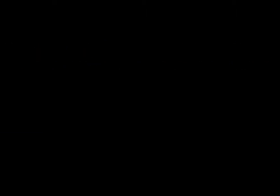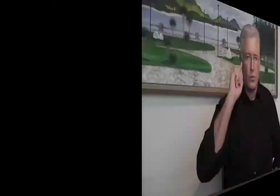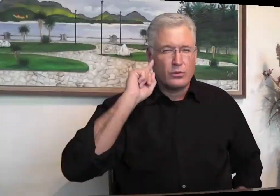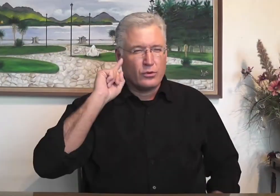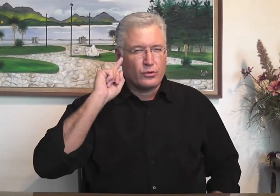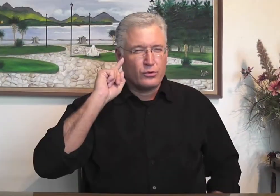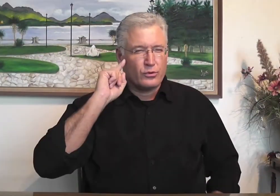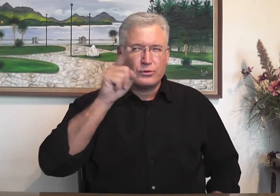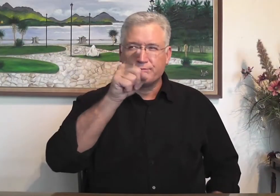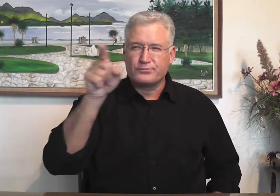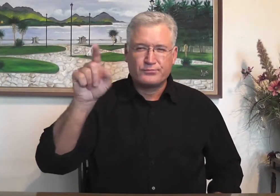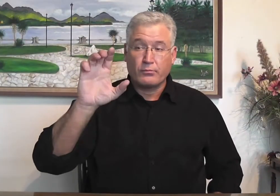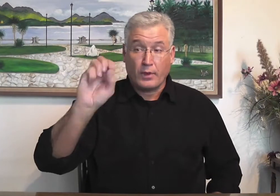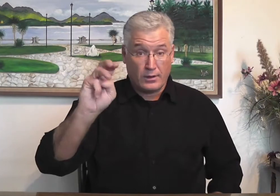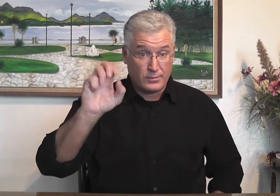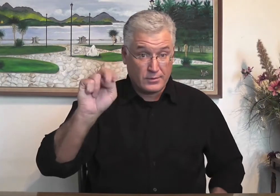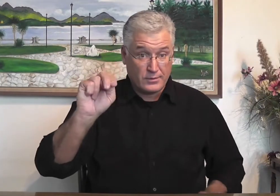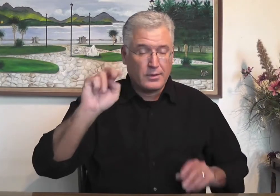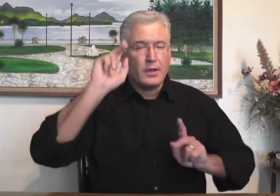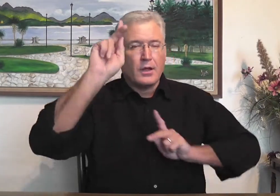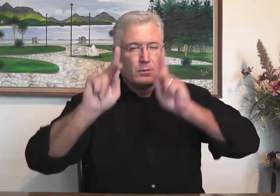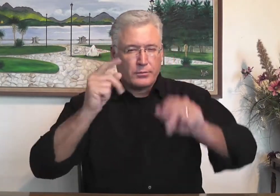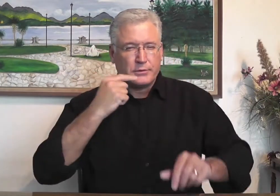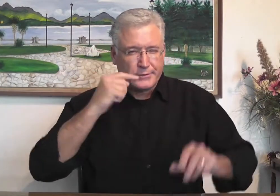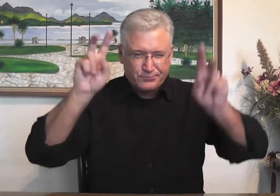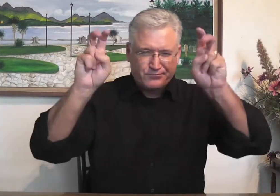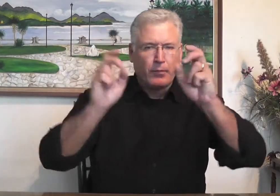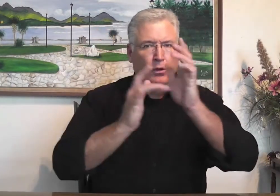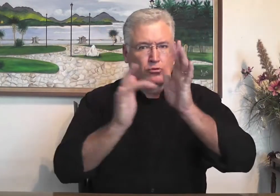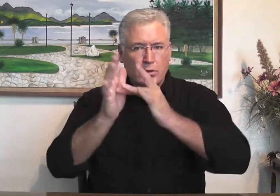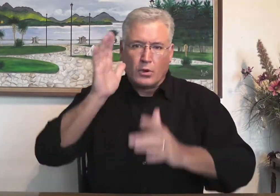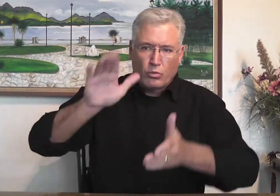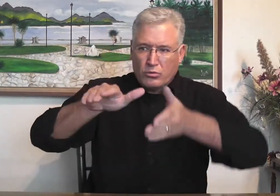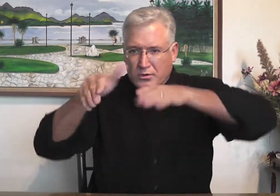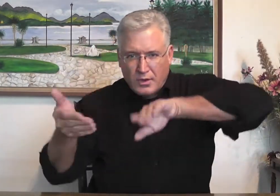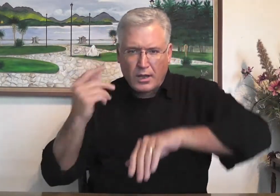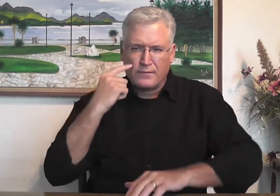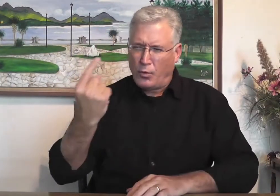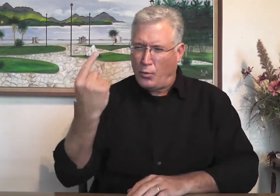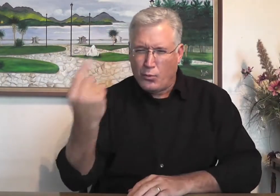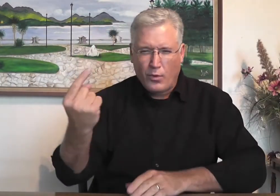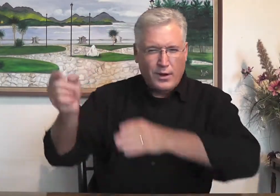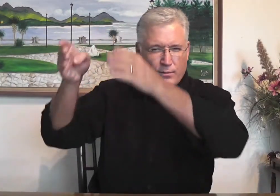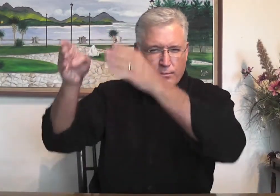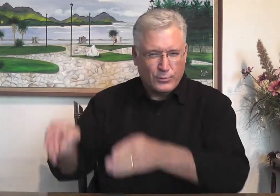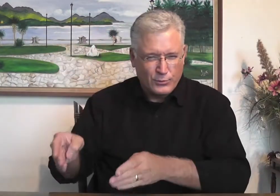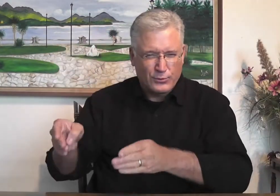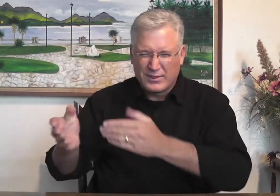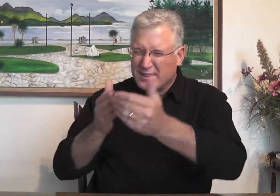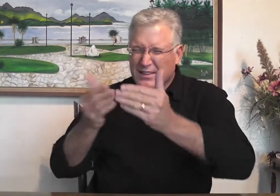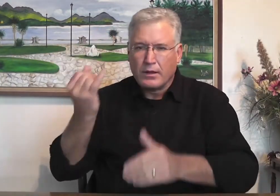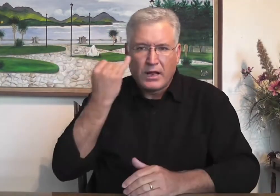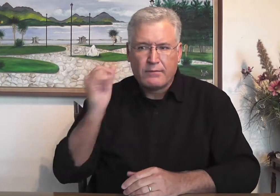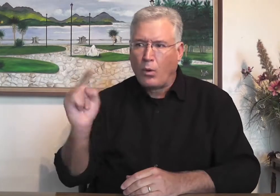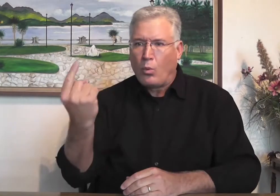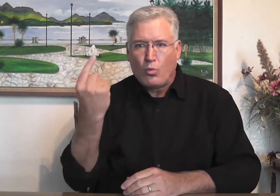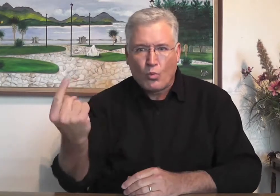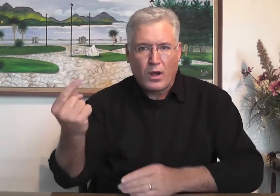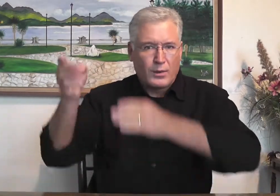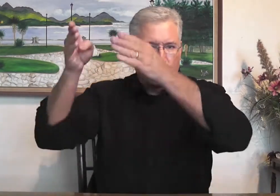be holy and without blemish. There are people who say that Jesus died for one person. If there